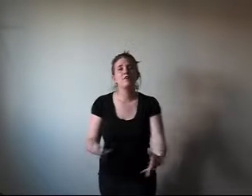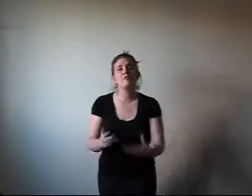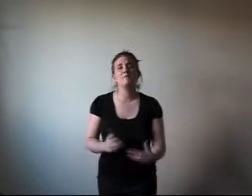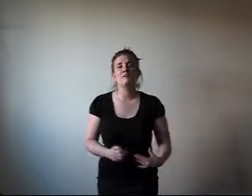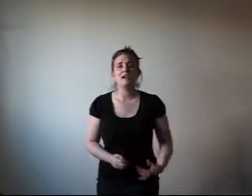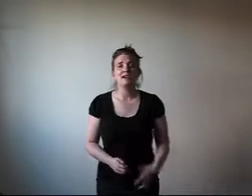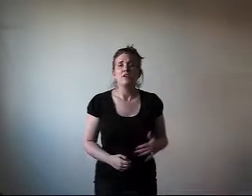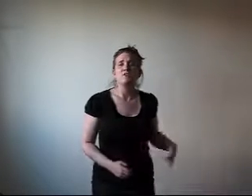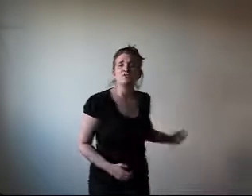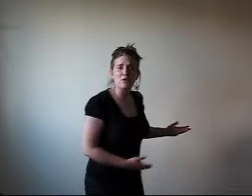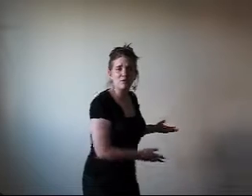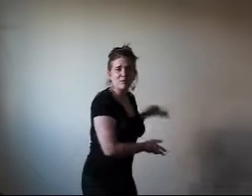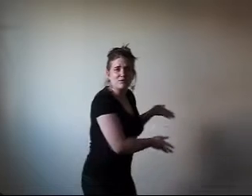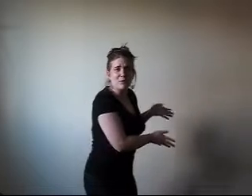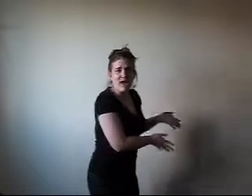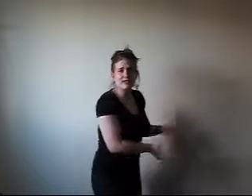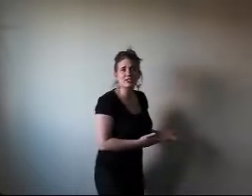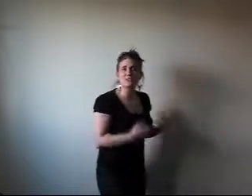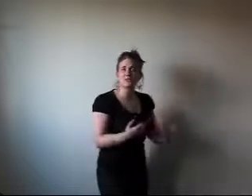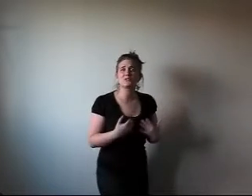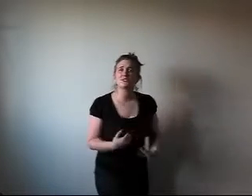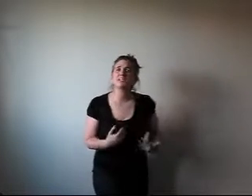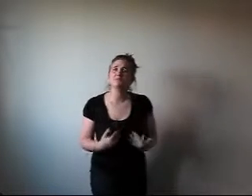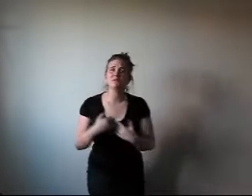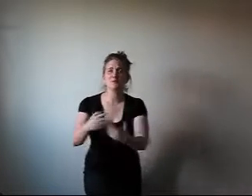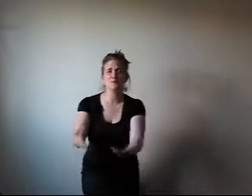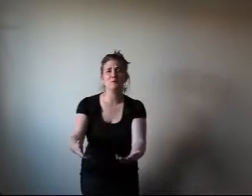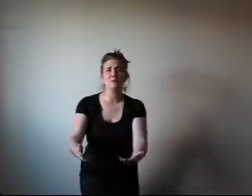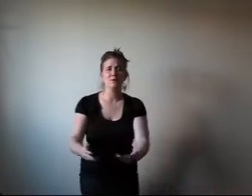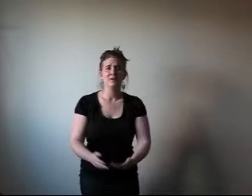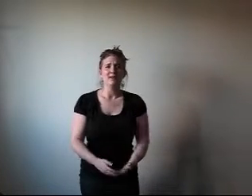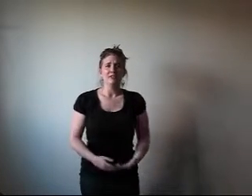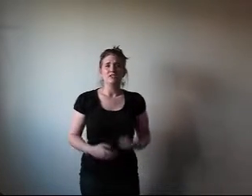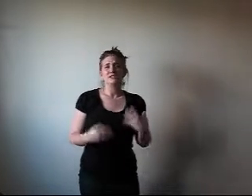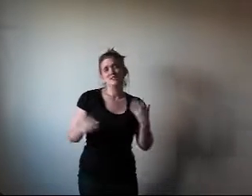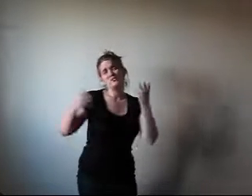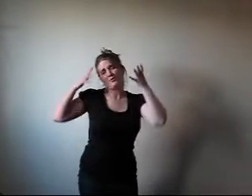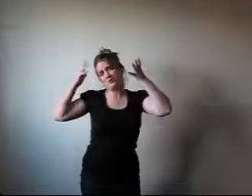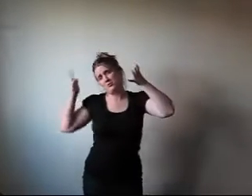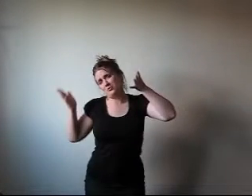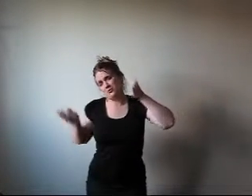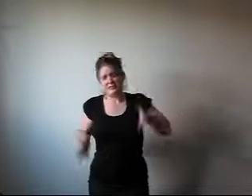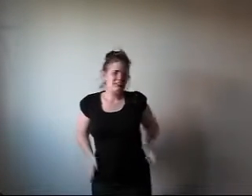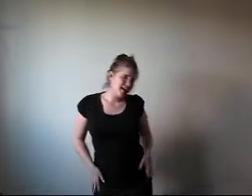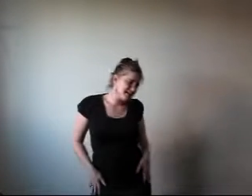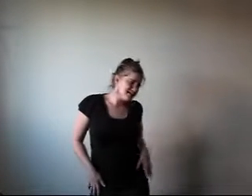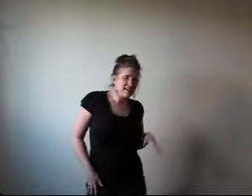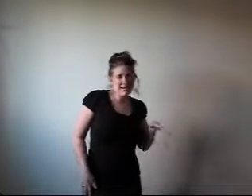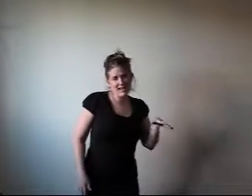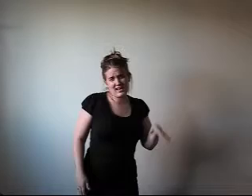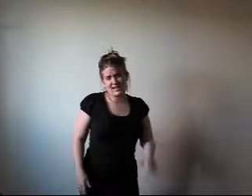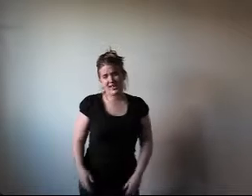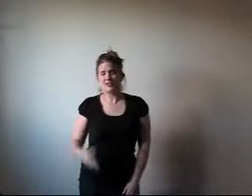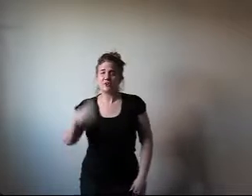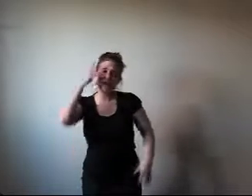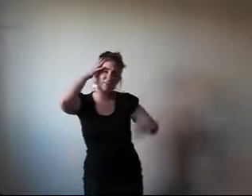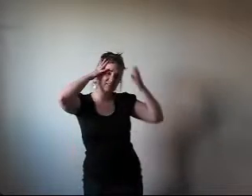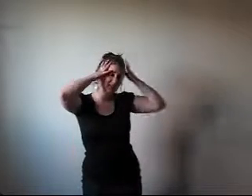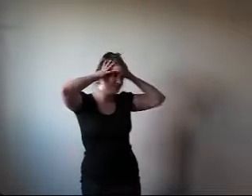Frankie Rondelle, this girlfriend of mine, she wants to leave me for you. She says you're cool, sexy, ah. And your hairstyle